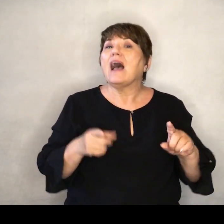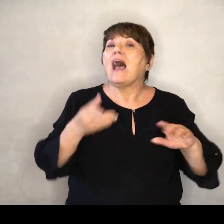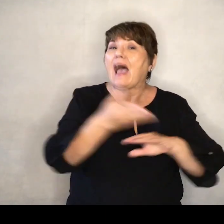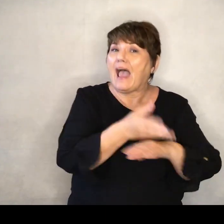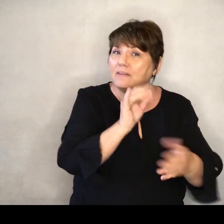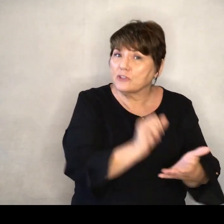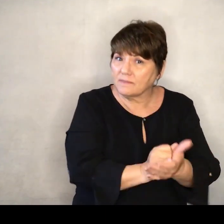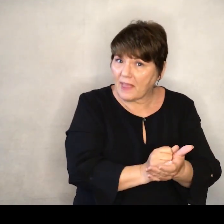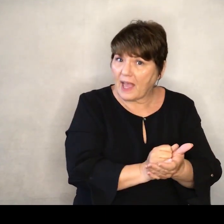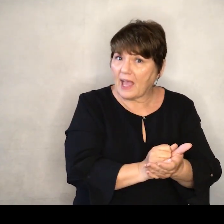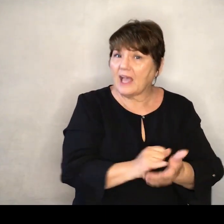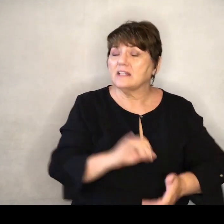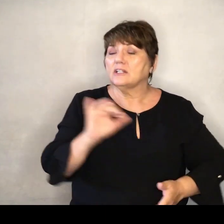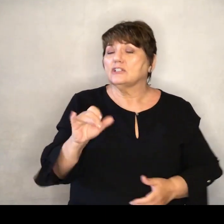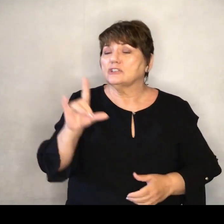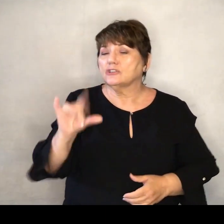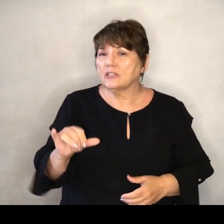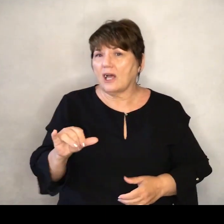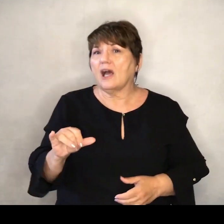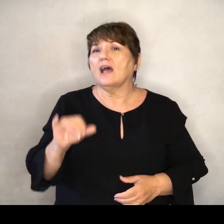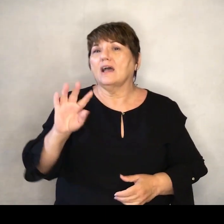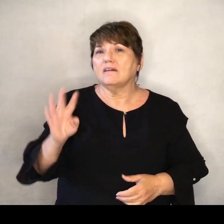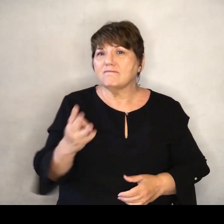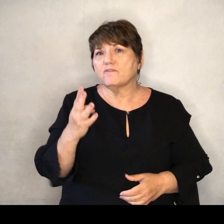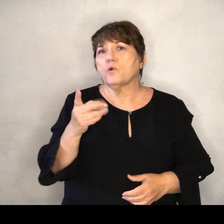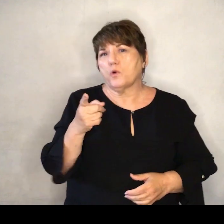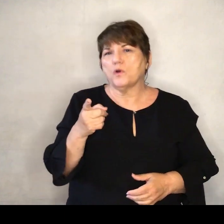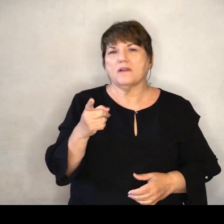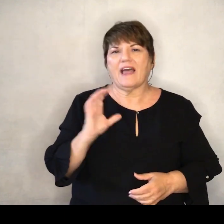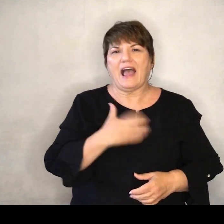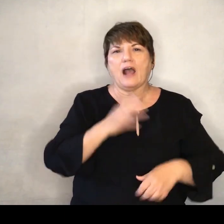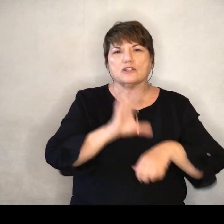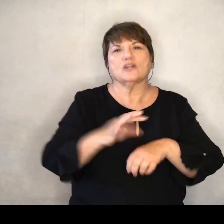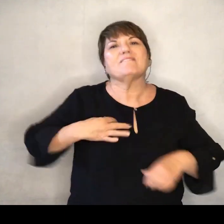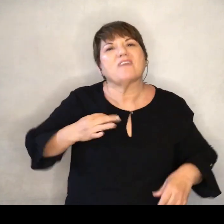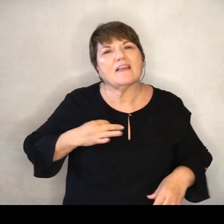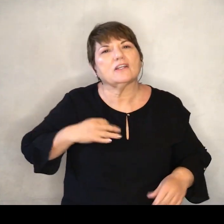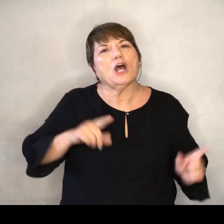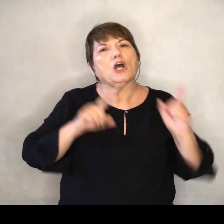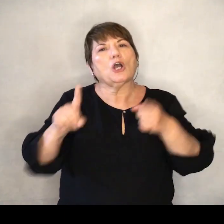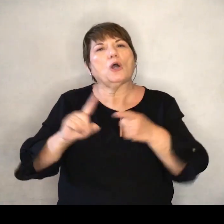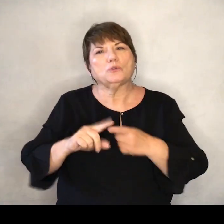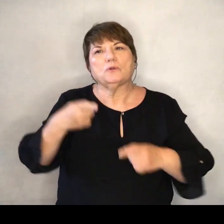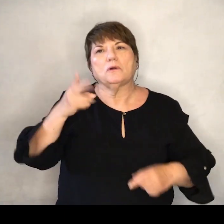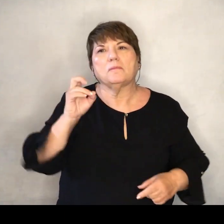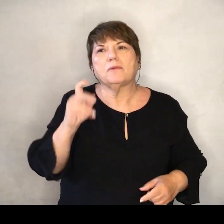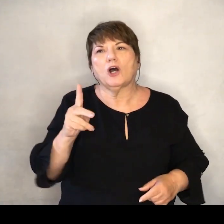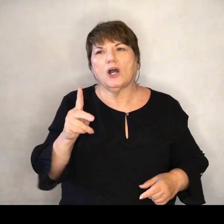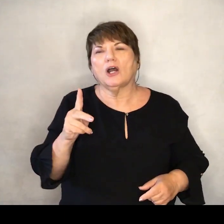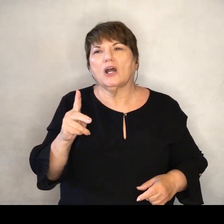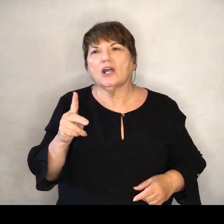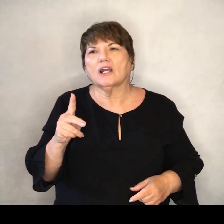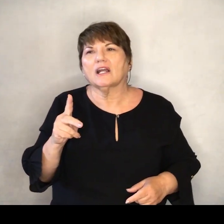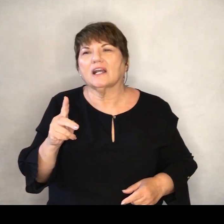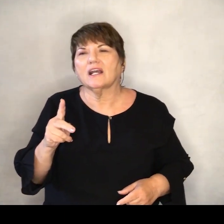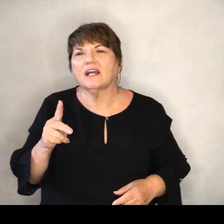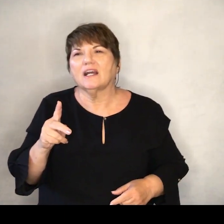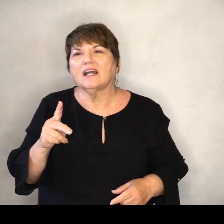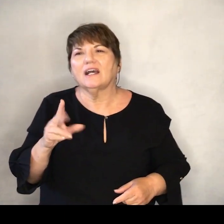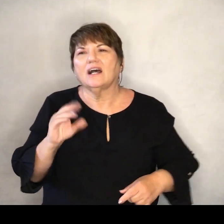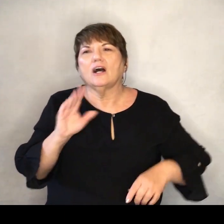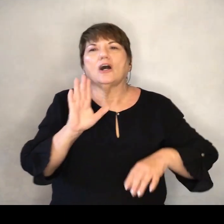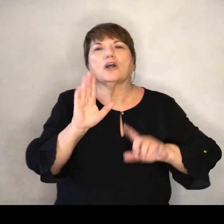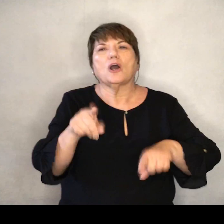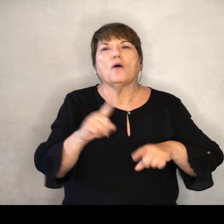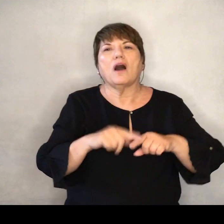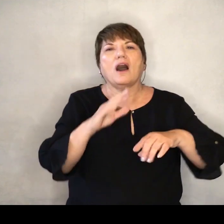if you would like to volunteer to do that Where do they meet for that? They meet at the park? They meet at the park If you go online and